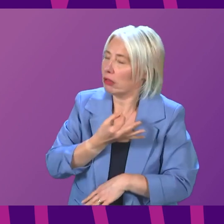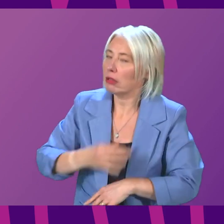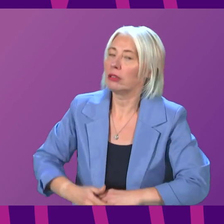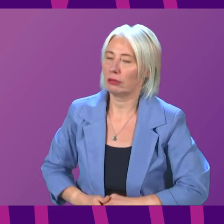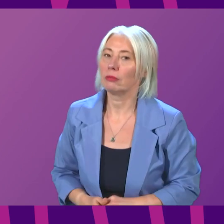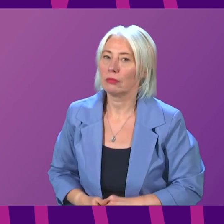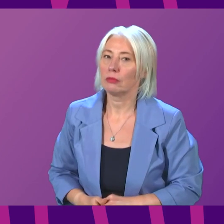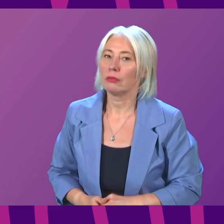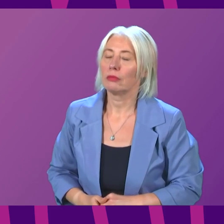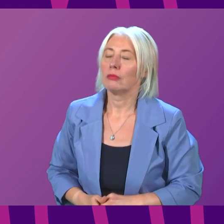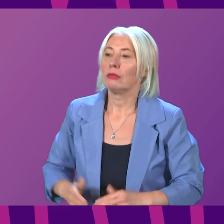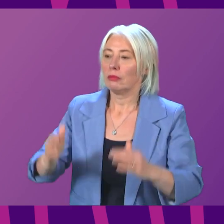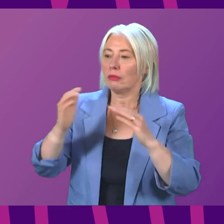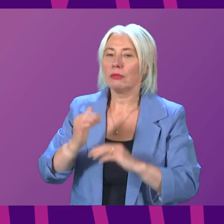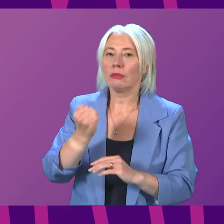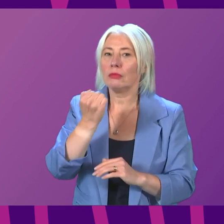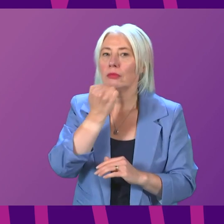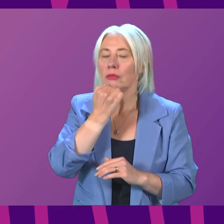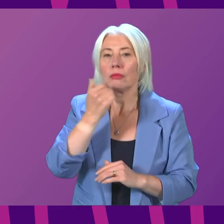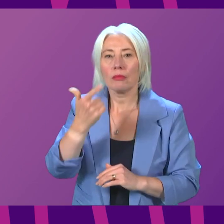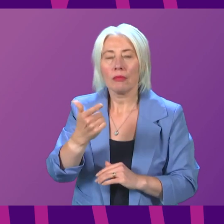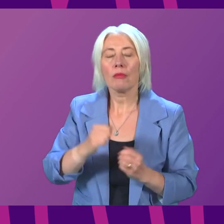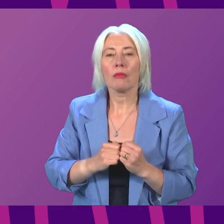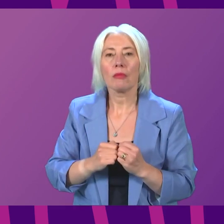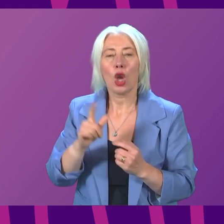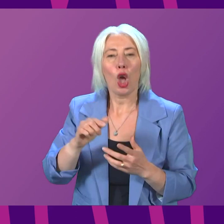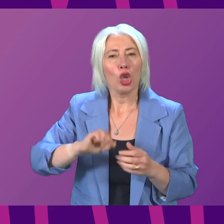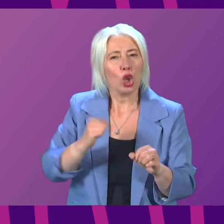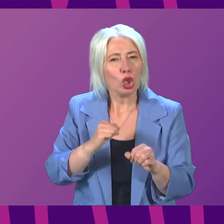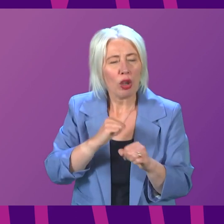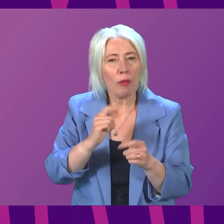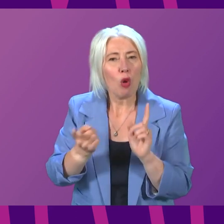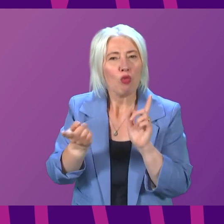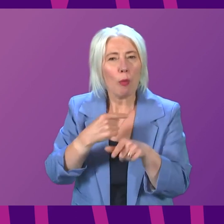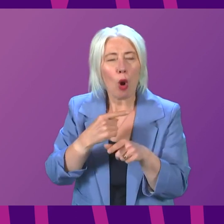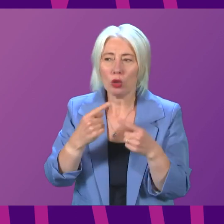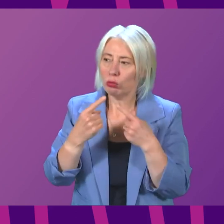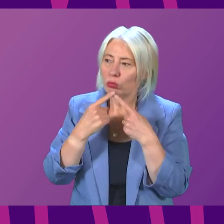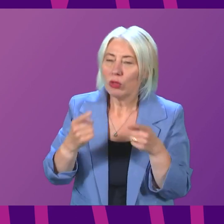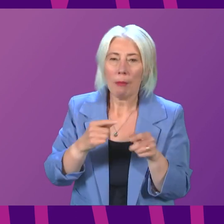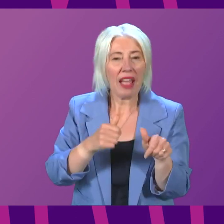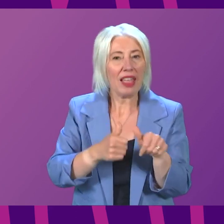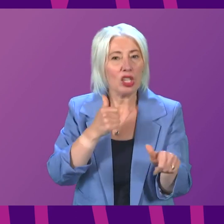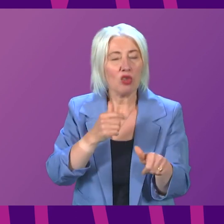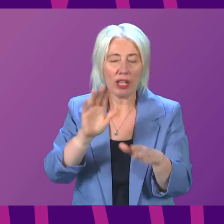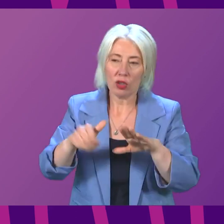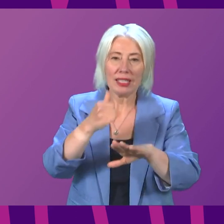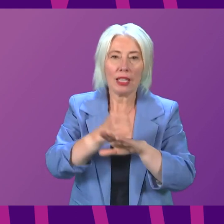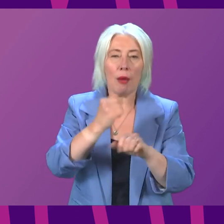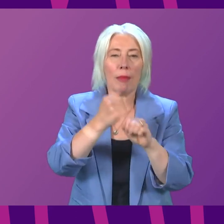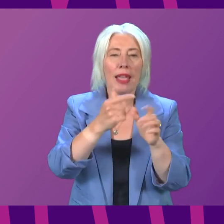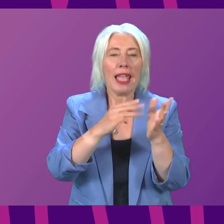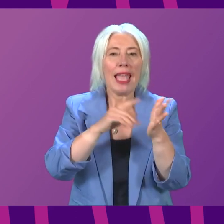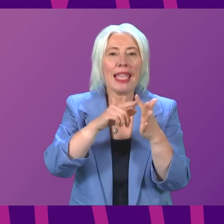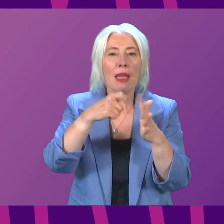Question number seven, Rachel Hamilton. First Minister, whether the Scottish Government will respond to reported calls by the industry to establish a gamekeeping